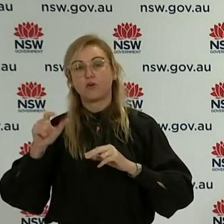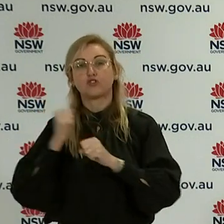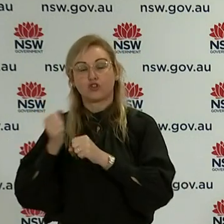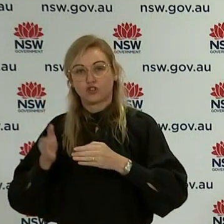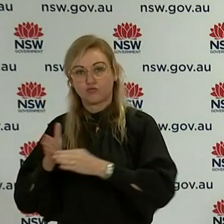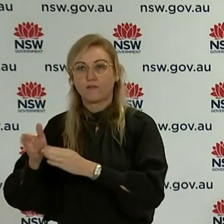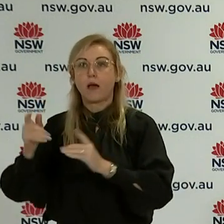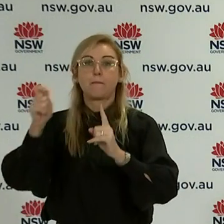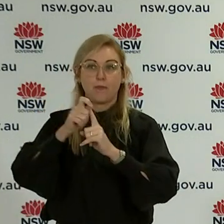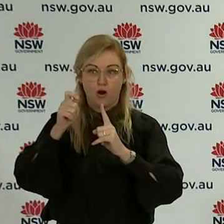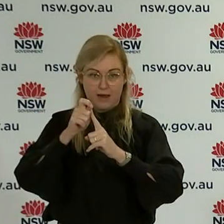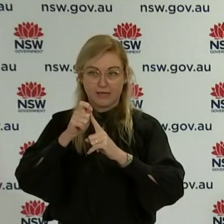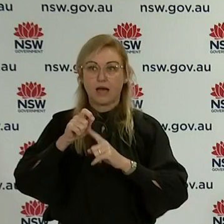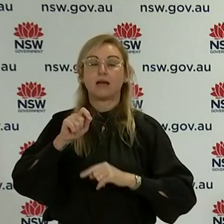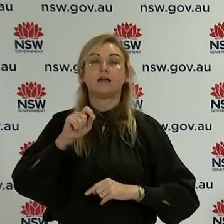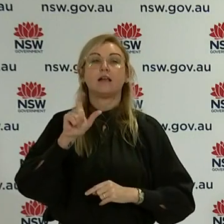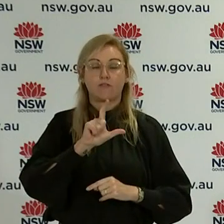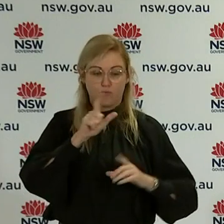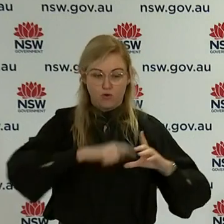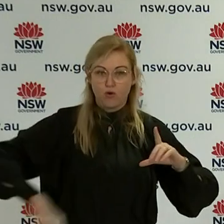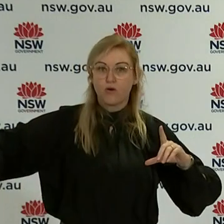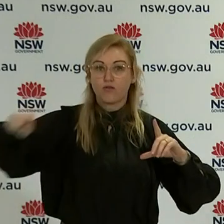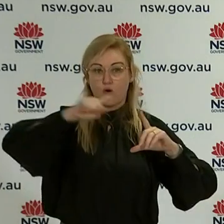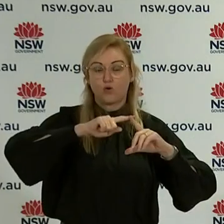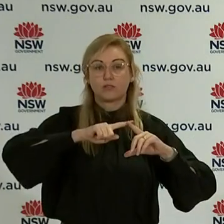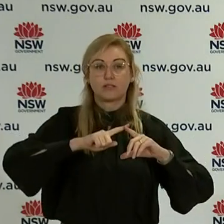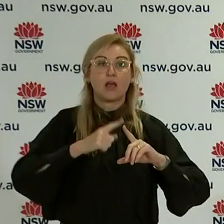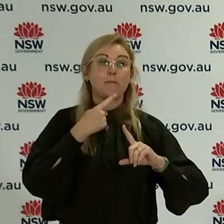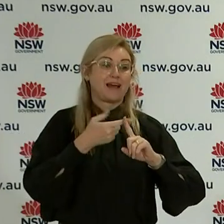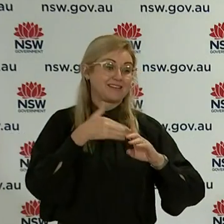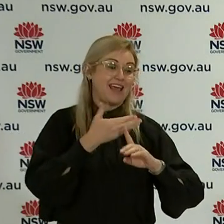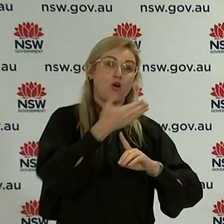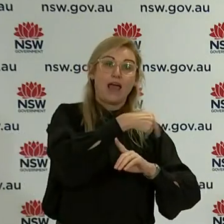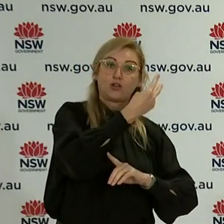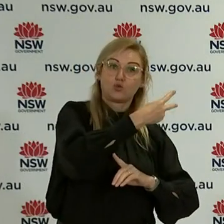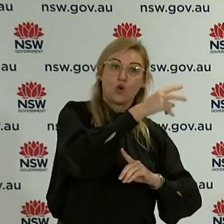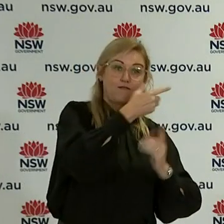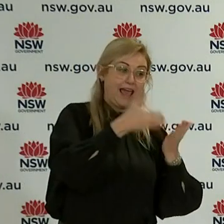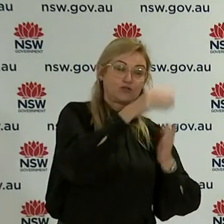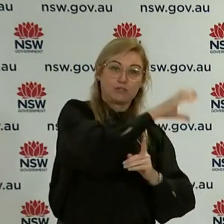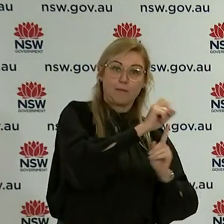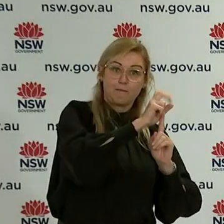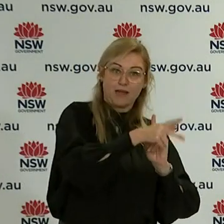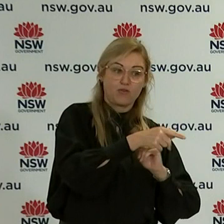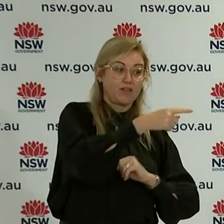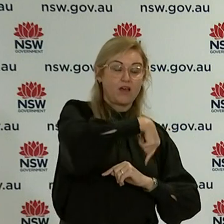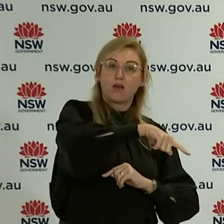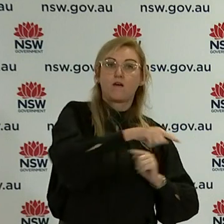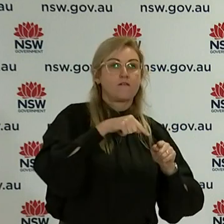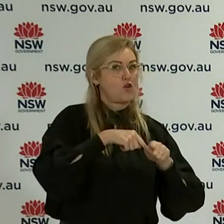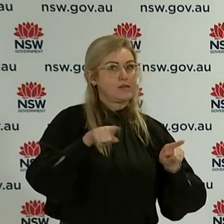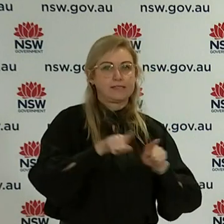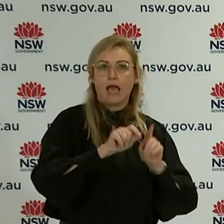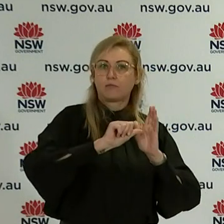Liverpool and Parramatta LGAs, people in these 12 suburbs must only obtain food or other goods and services and exercise within